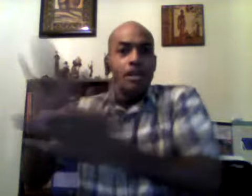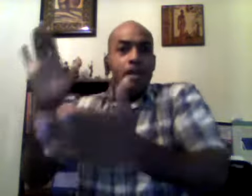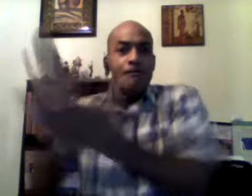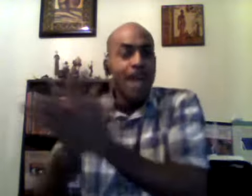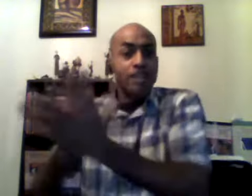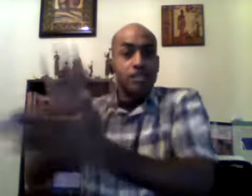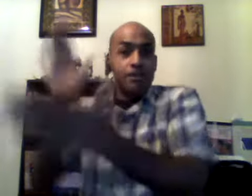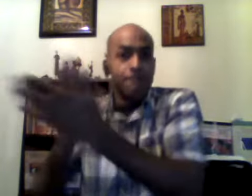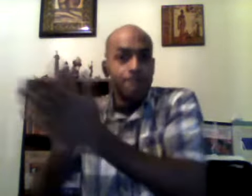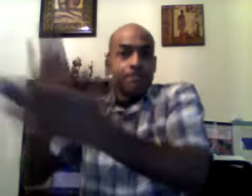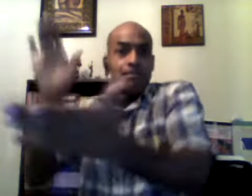faster